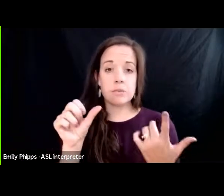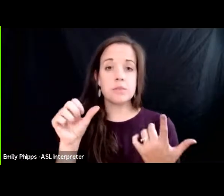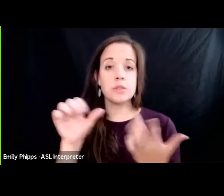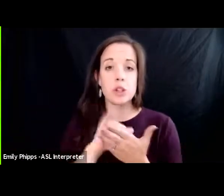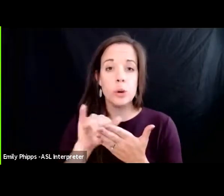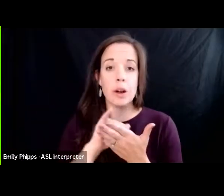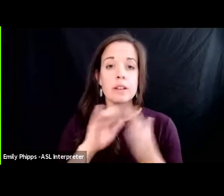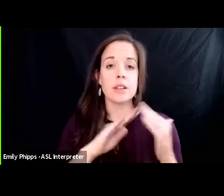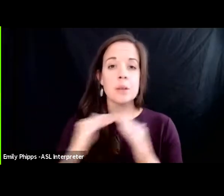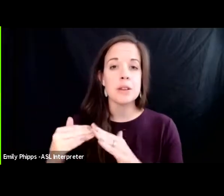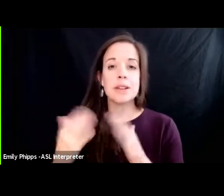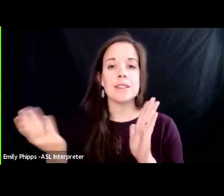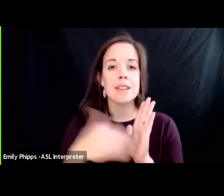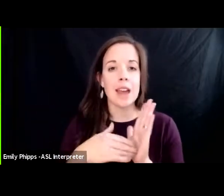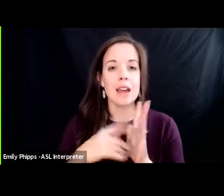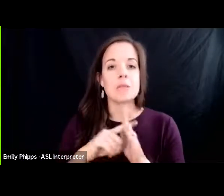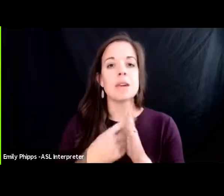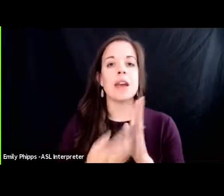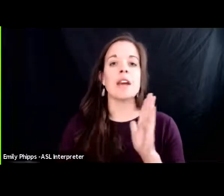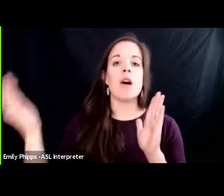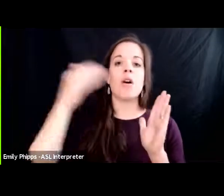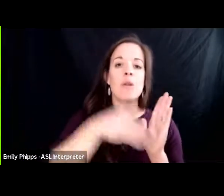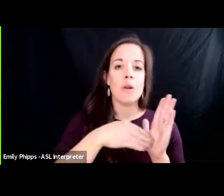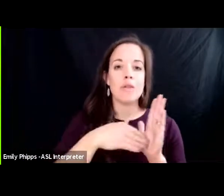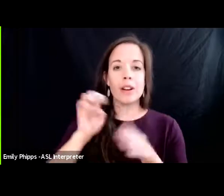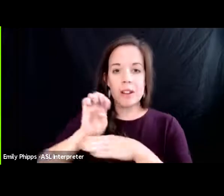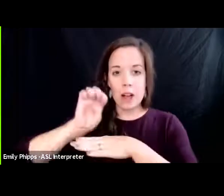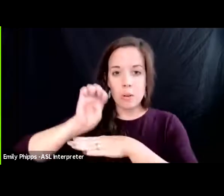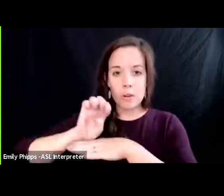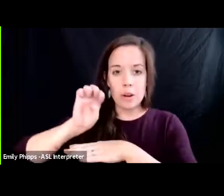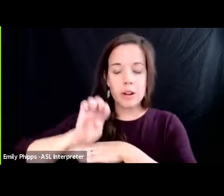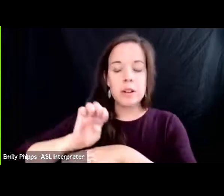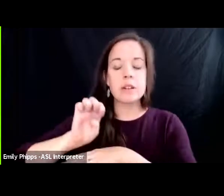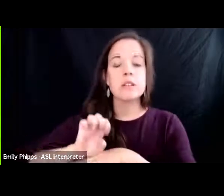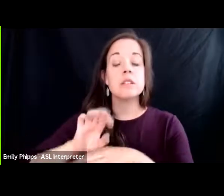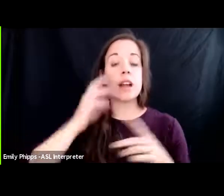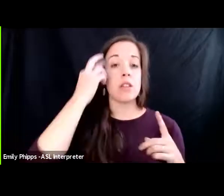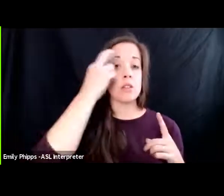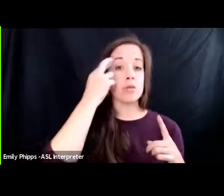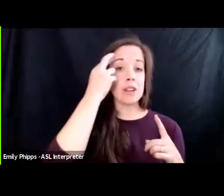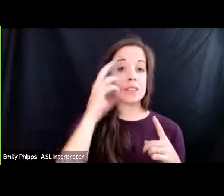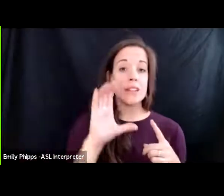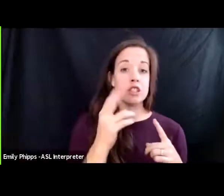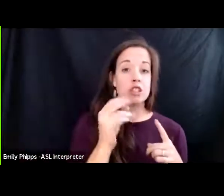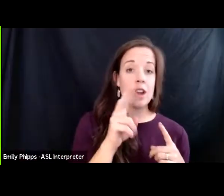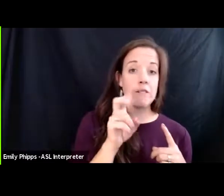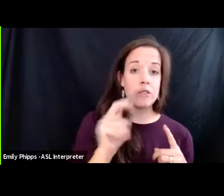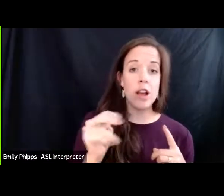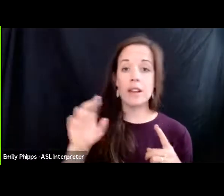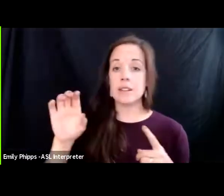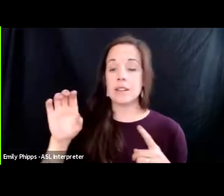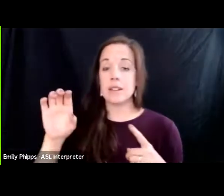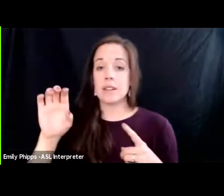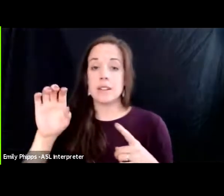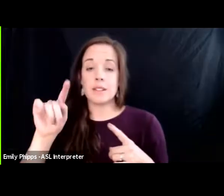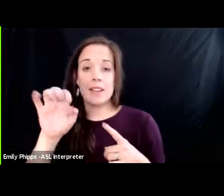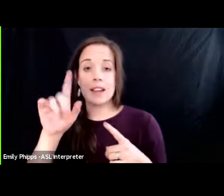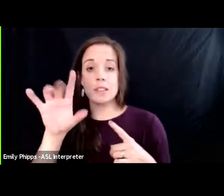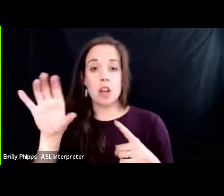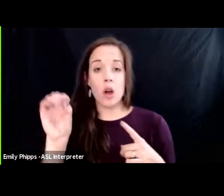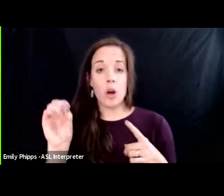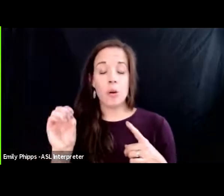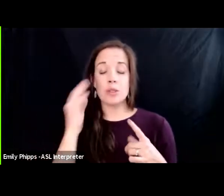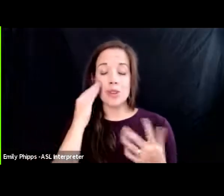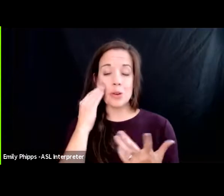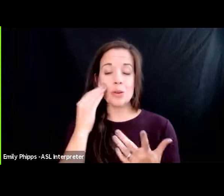began over in ecuador now the reason that chevron and texaco wanted the case in ecuador was because they knew they had a very